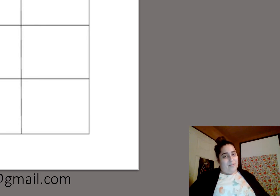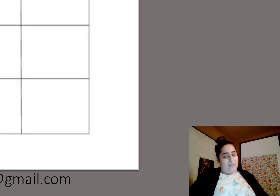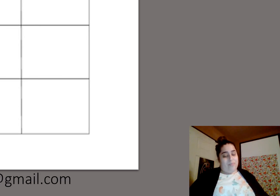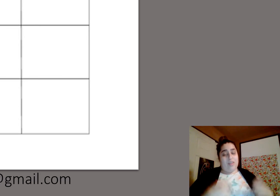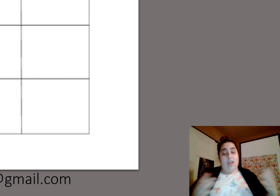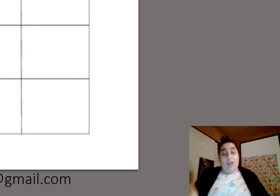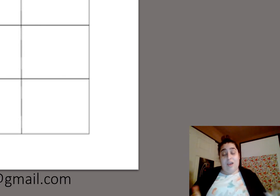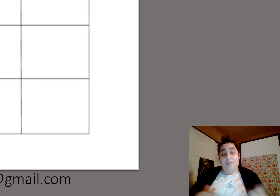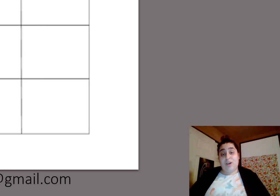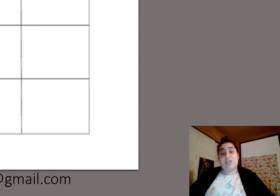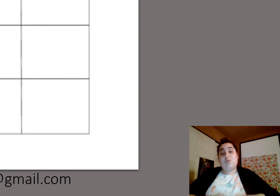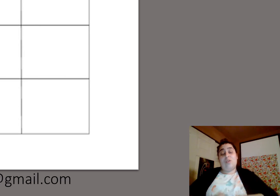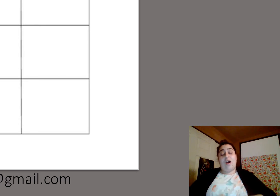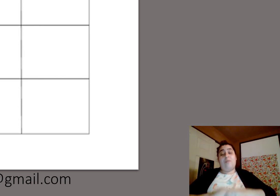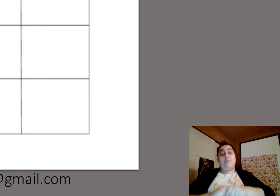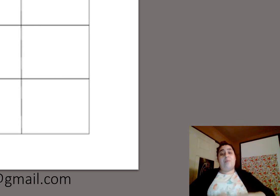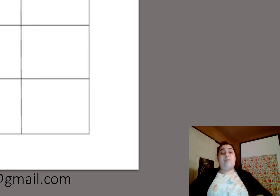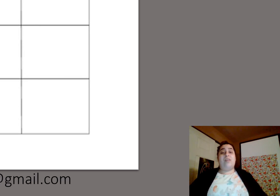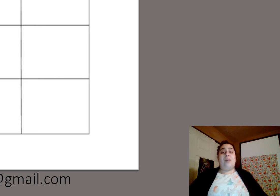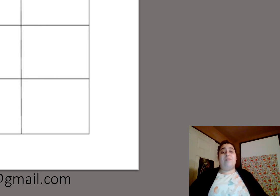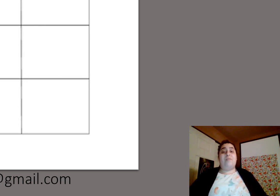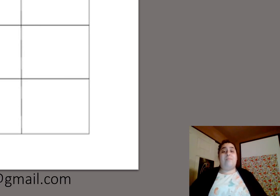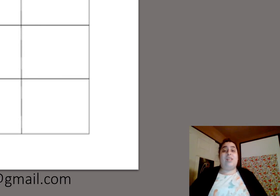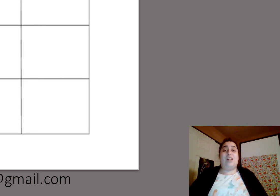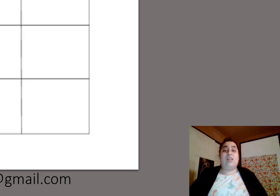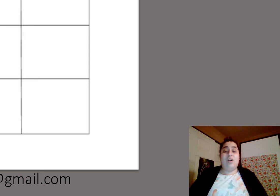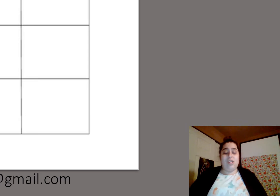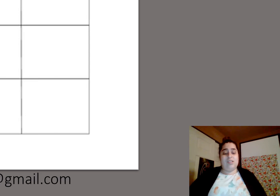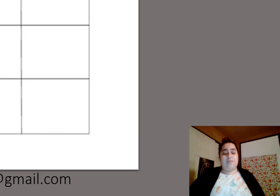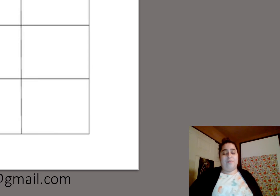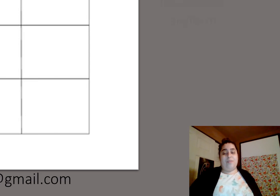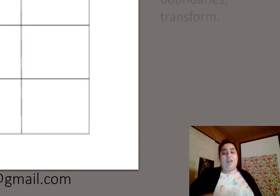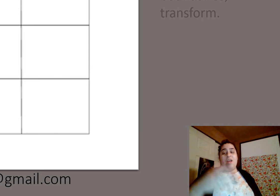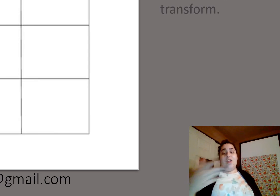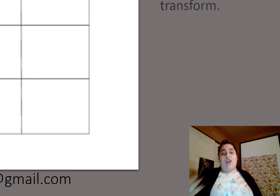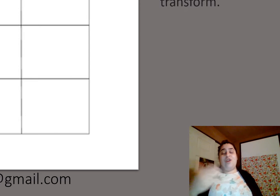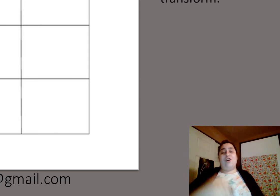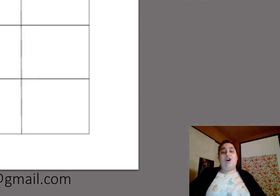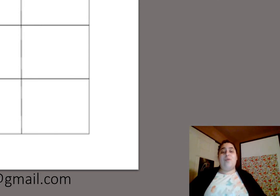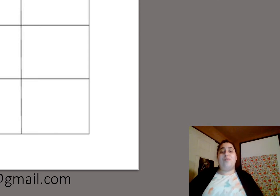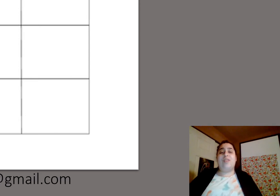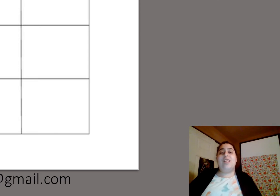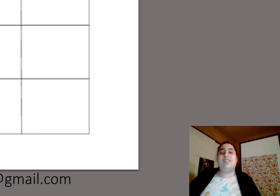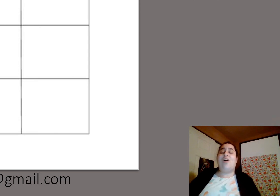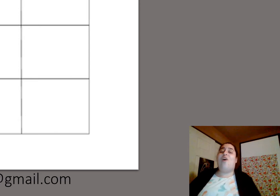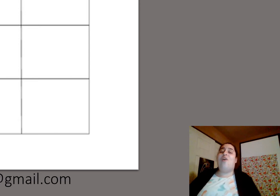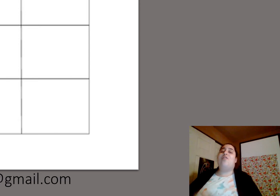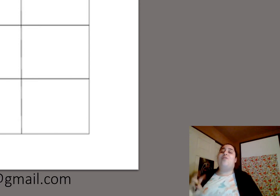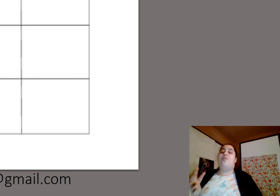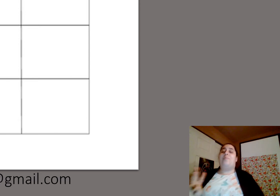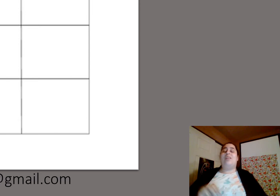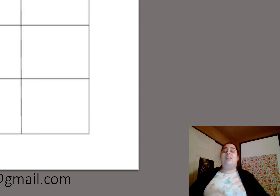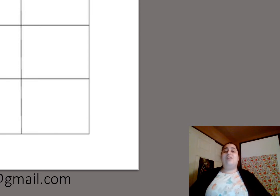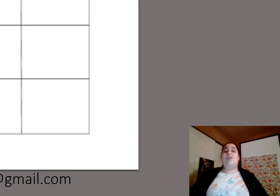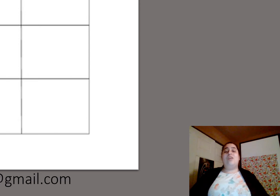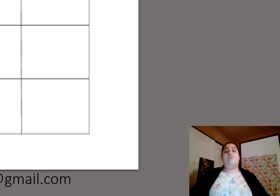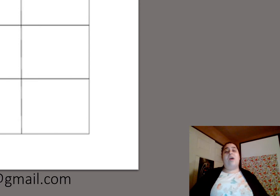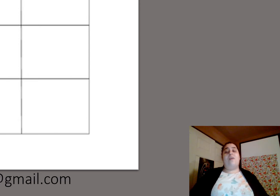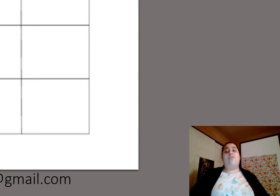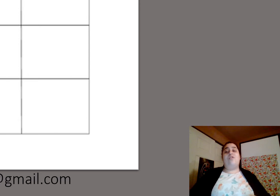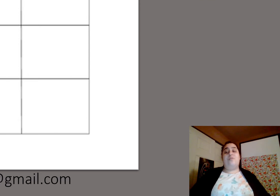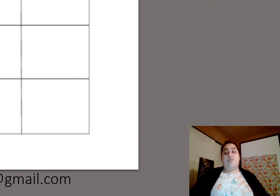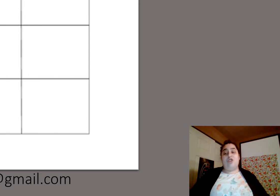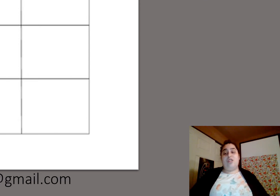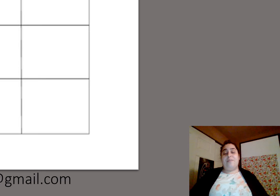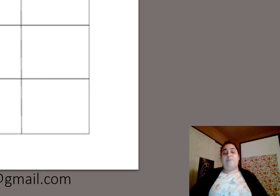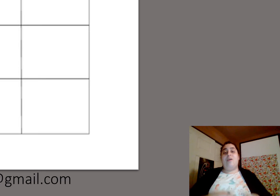in. If you guys do not remember the name of the plate tectonics, here you go. These are the three plate tectonics.